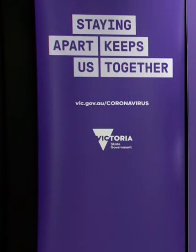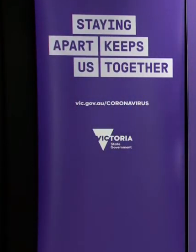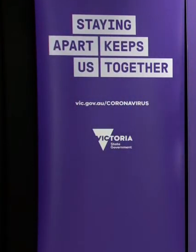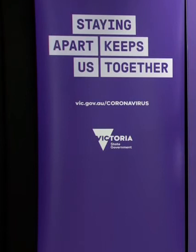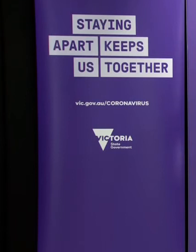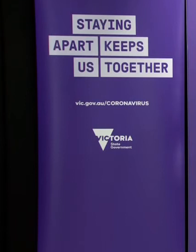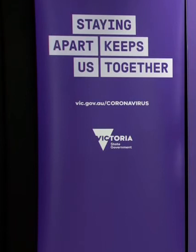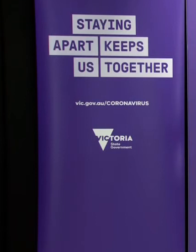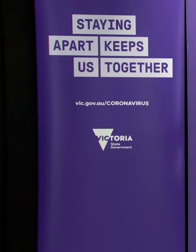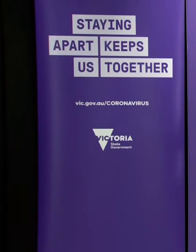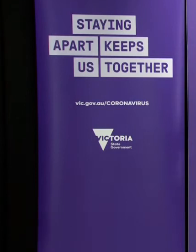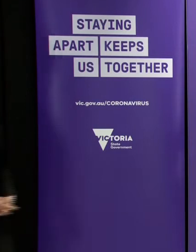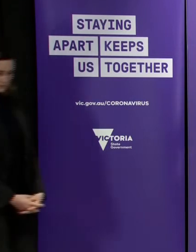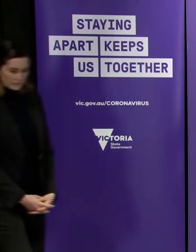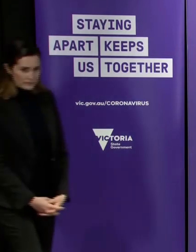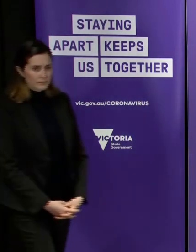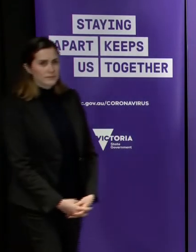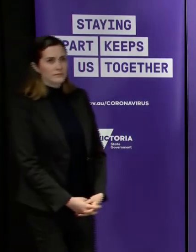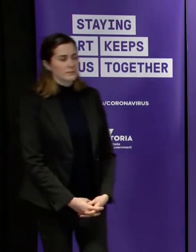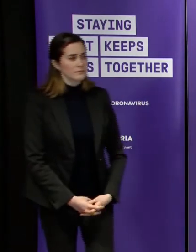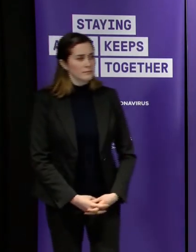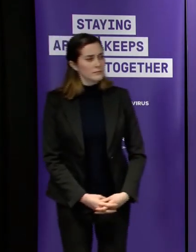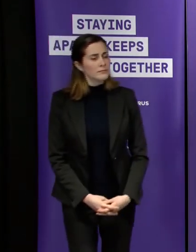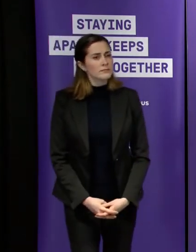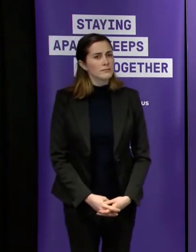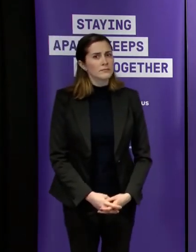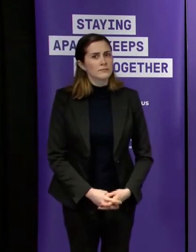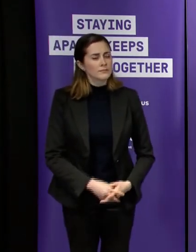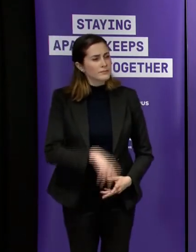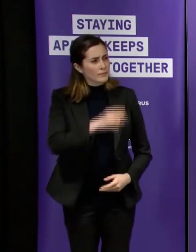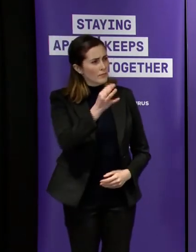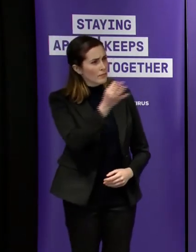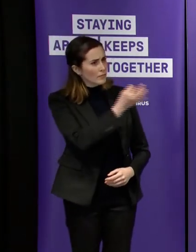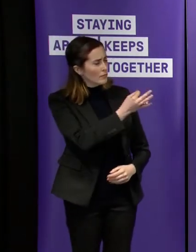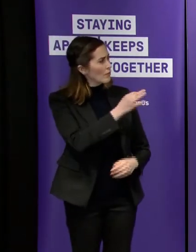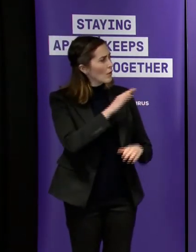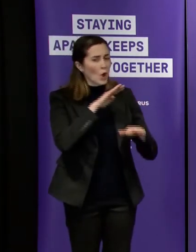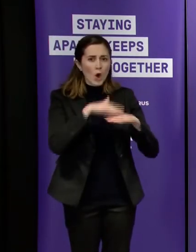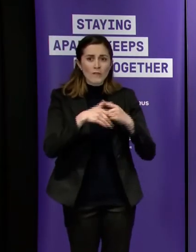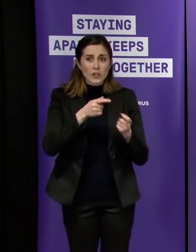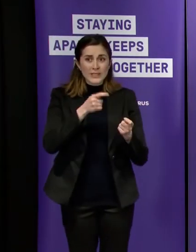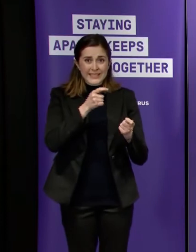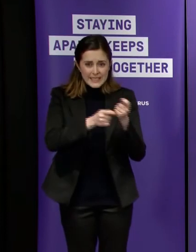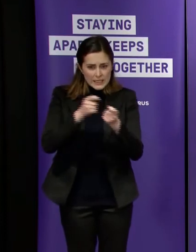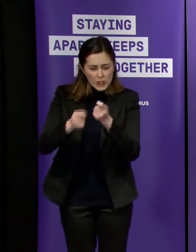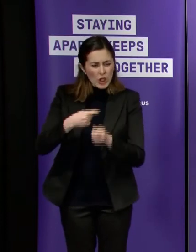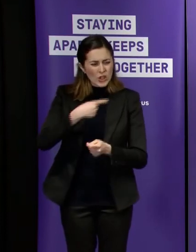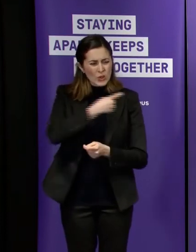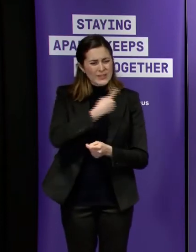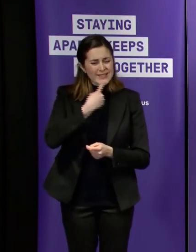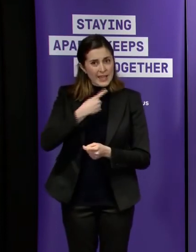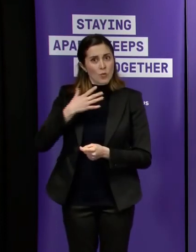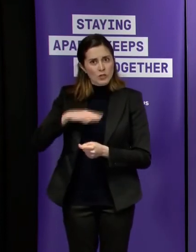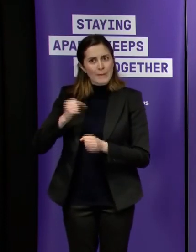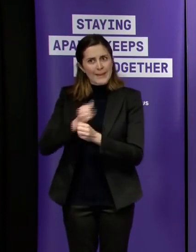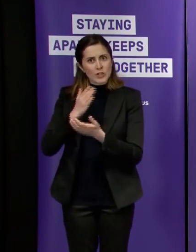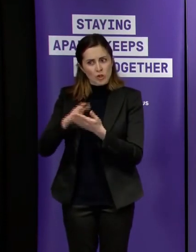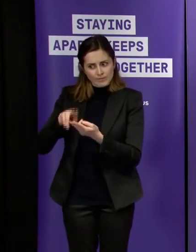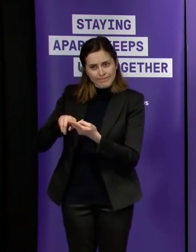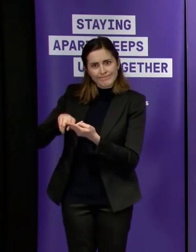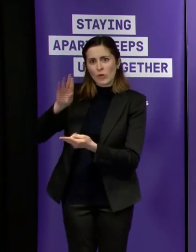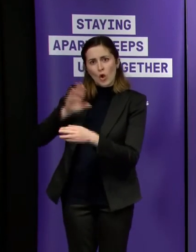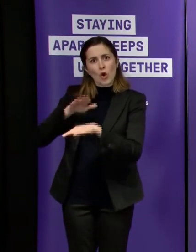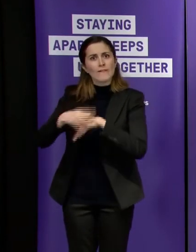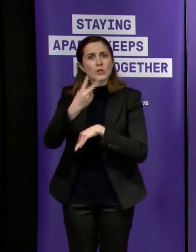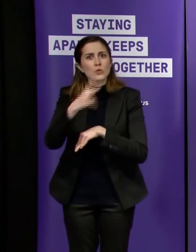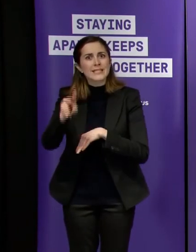on the testing um you obviously said that you want to stay above 20 000 can we just get a general oh well i think